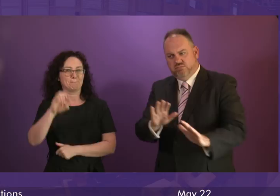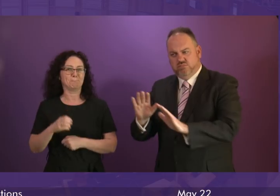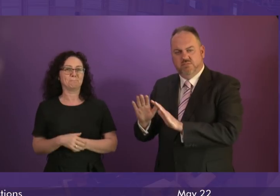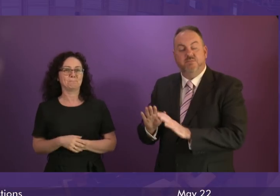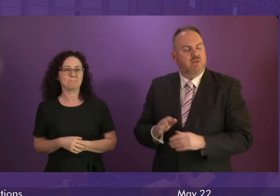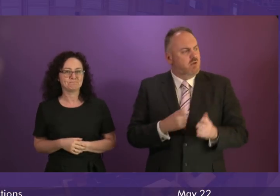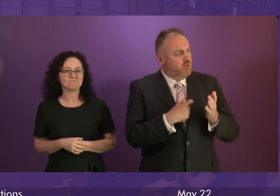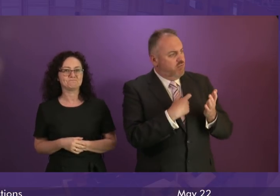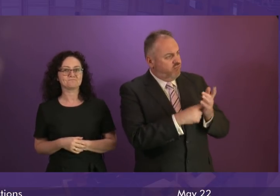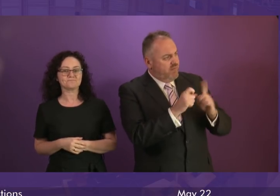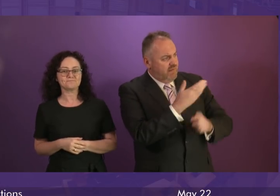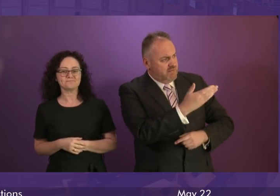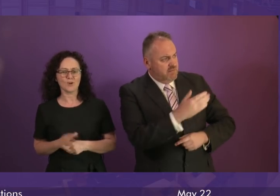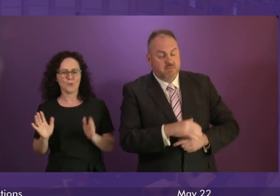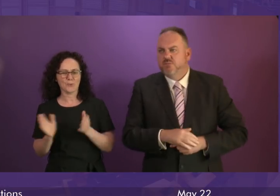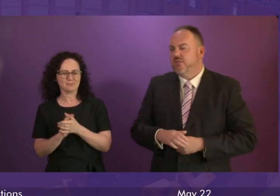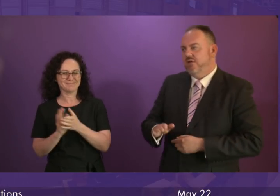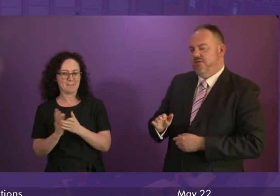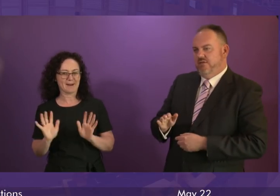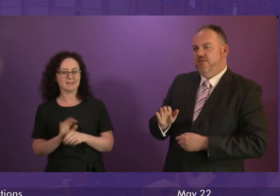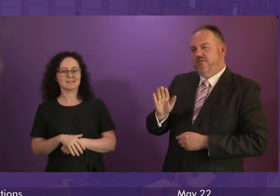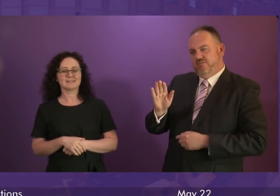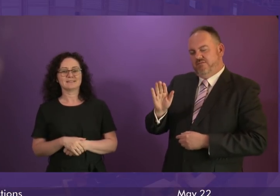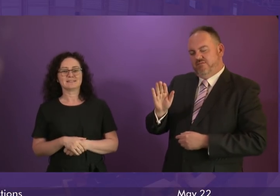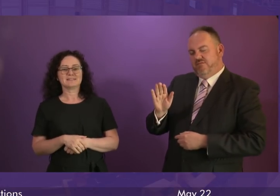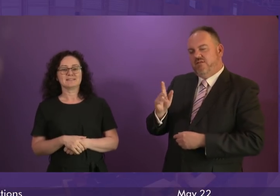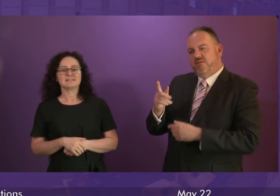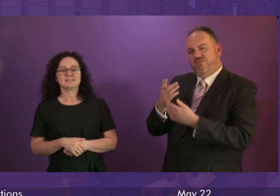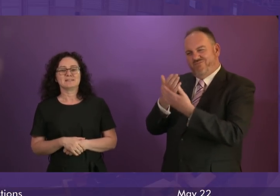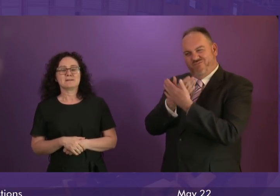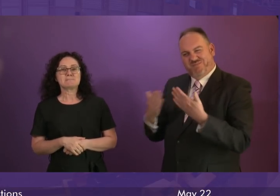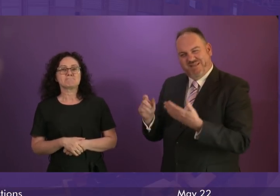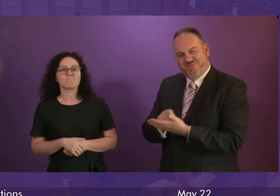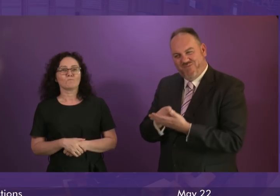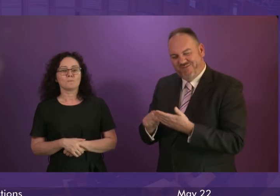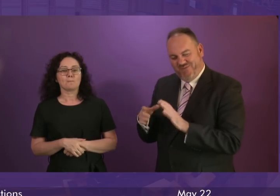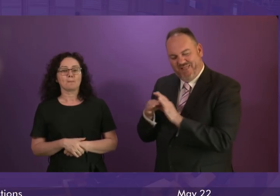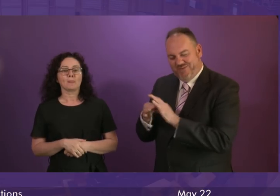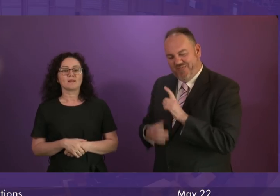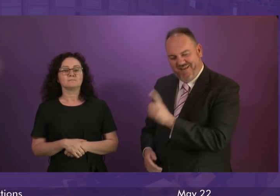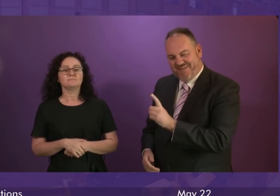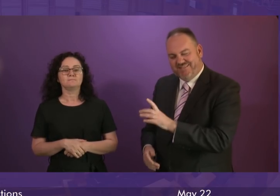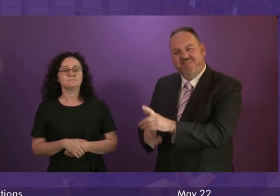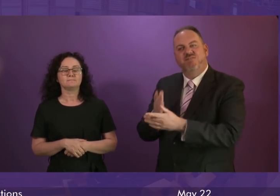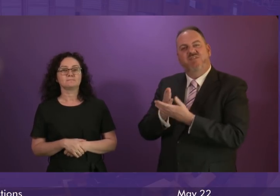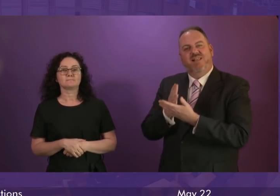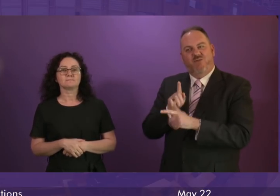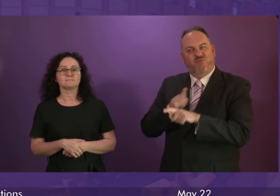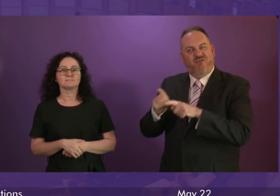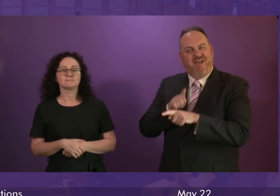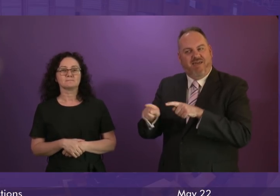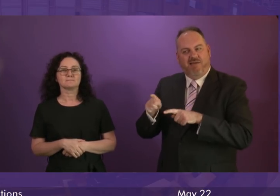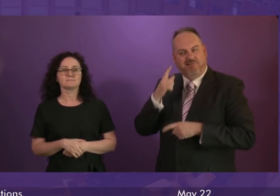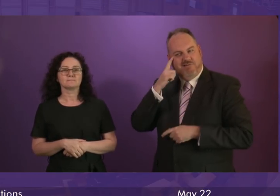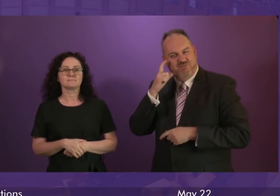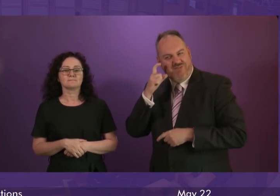Scotland's Ruth Davidson. This isn't about respecting democracy or anything of the sort. This is about the first minister using everything that she can lay her hands on